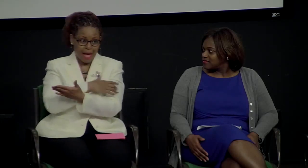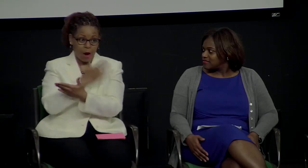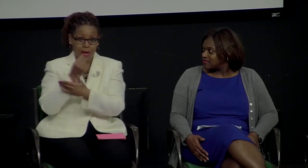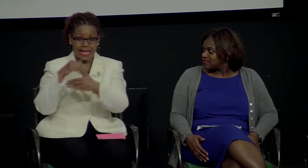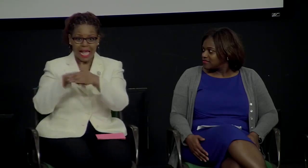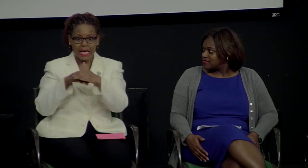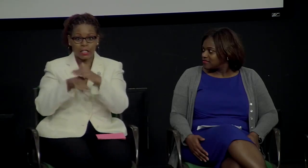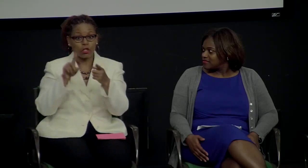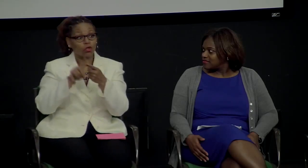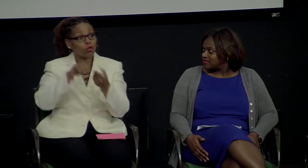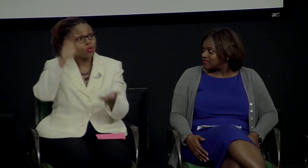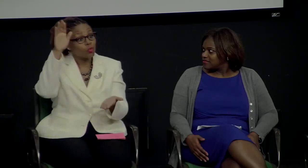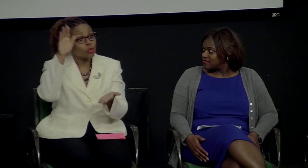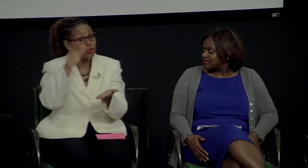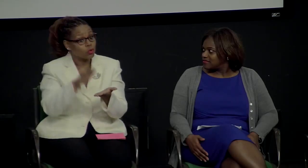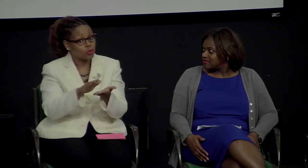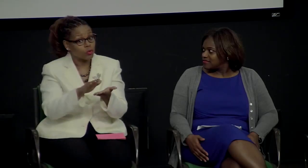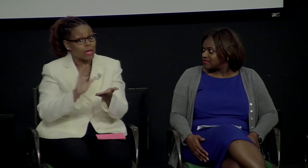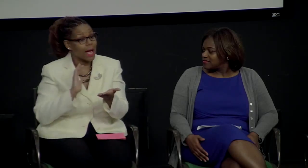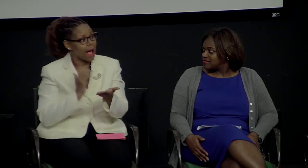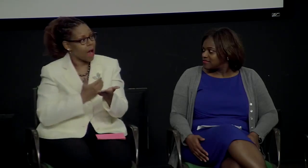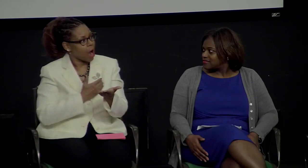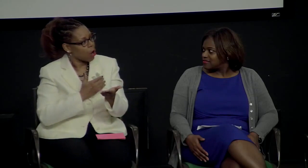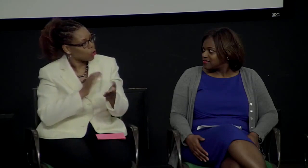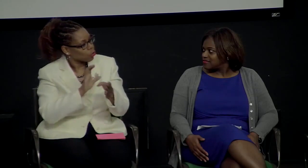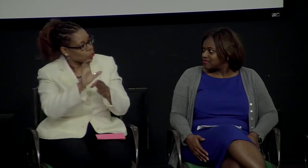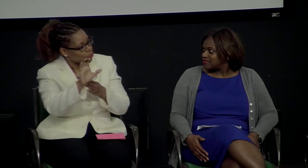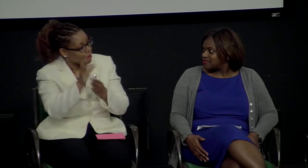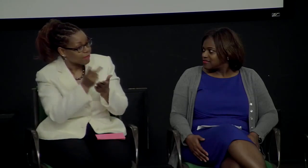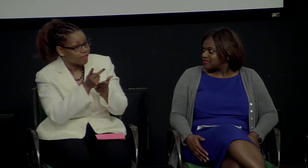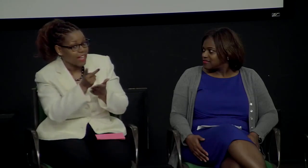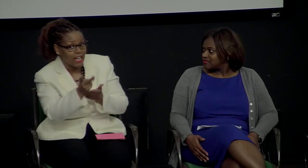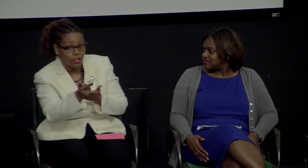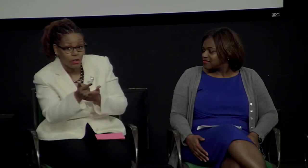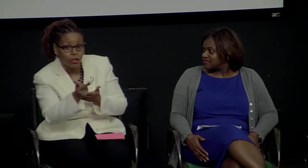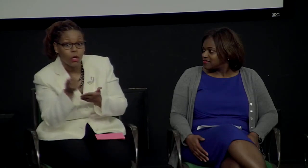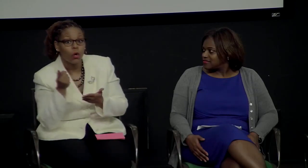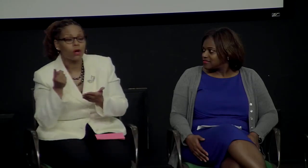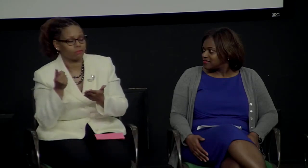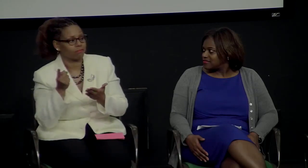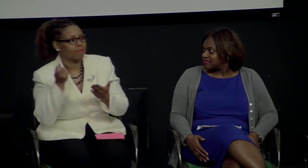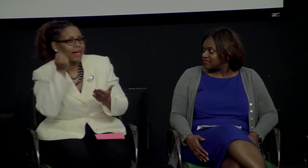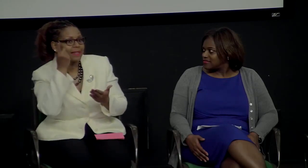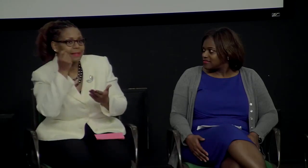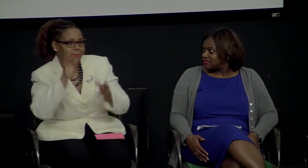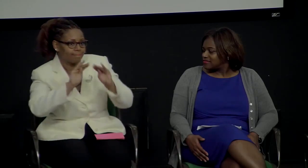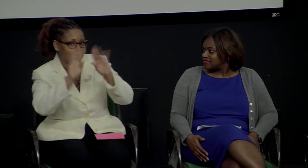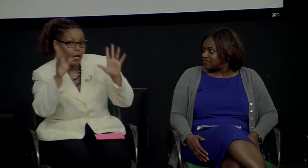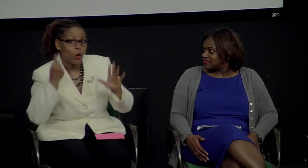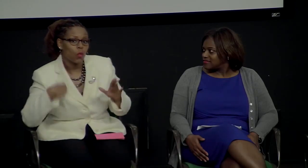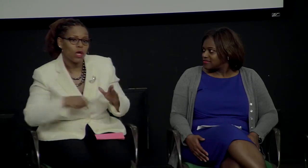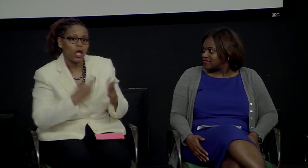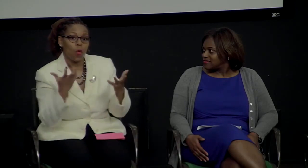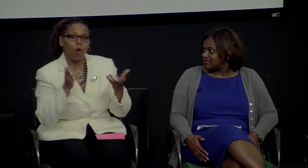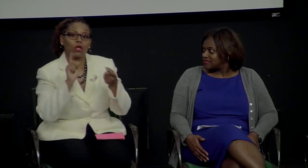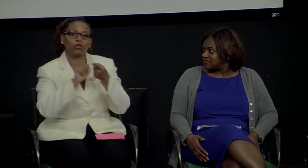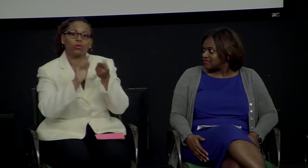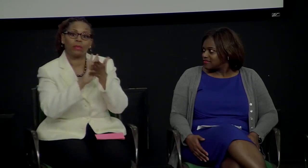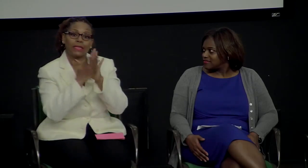used the power access and experiences of the mentor in order to decrease the risk of career failure for the